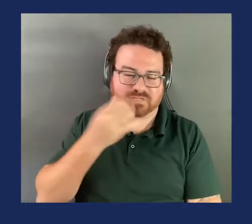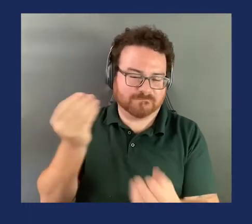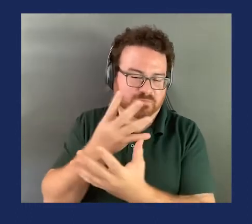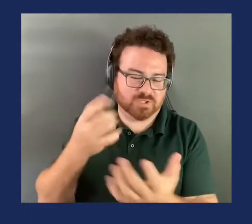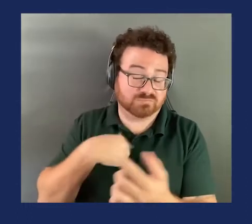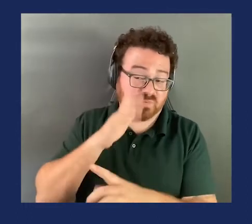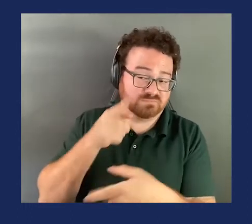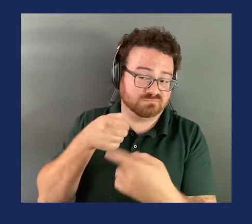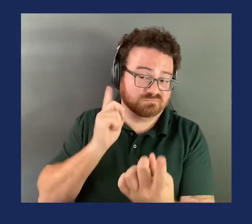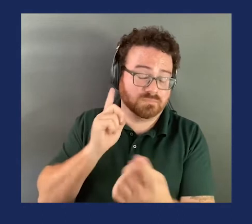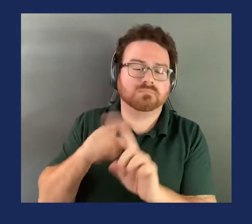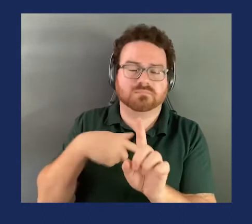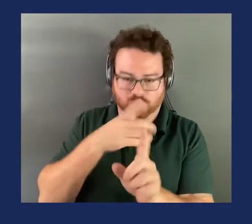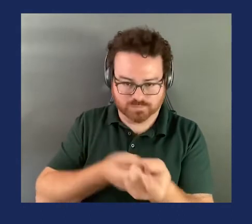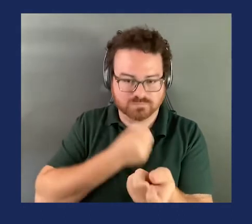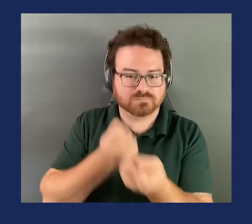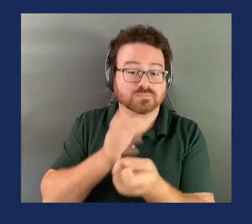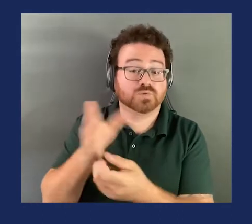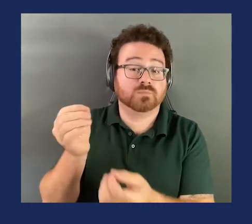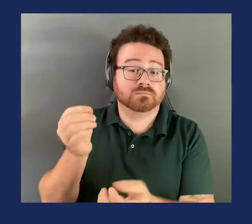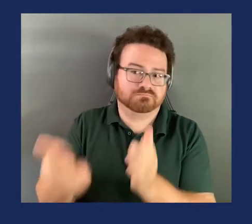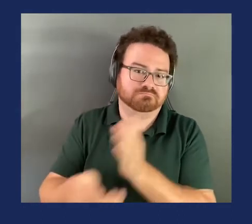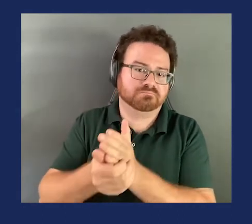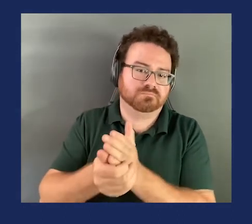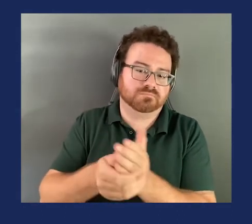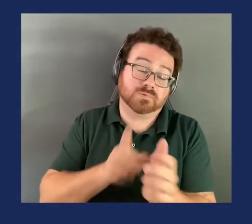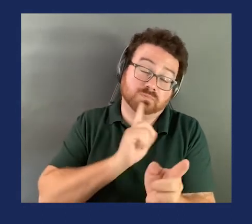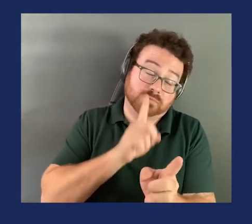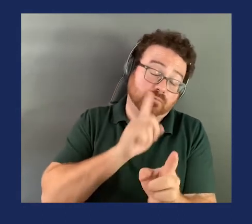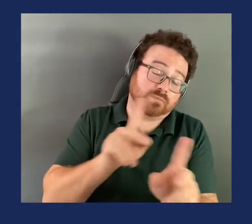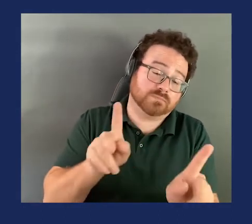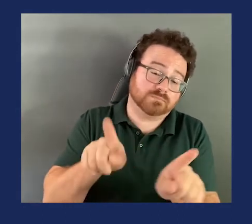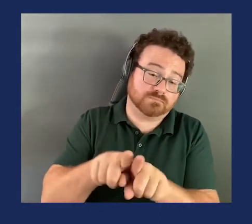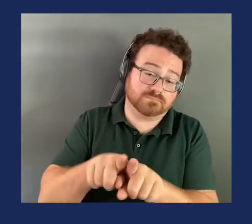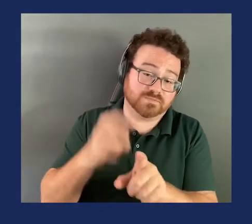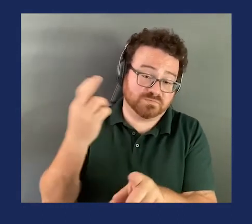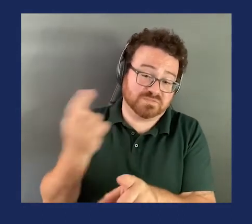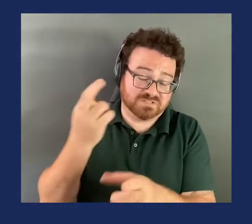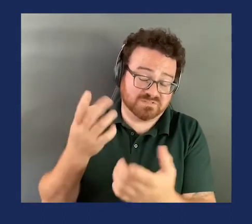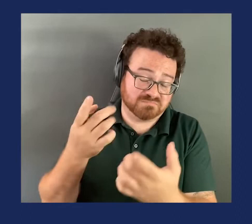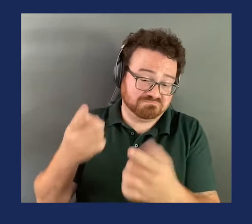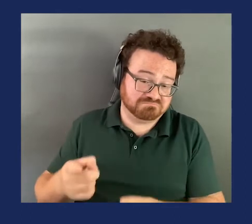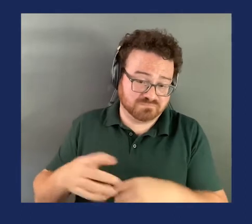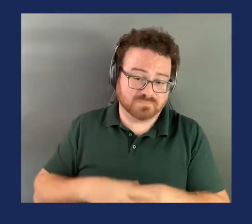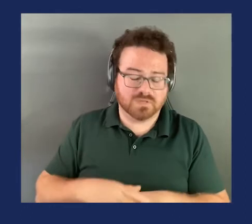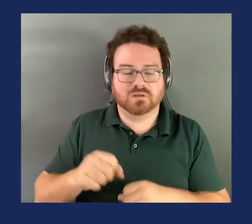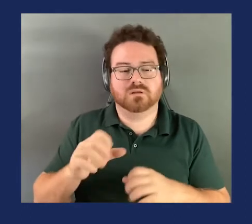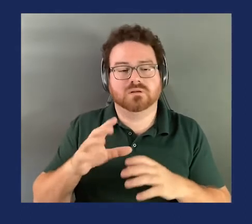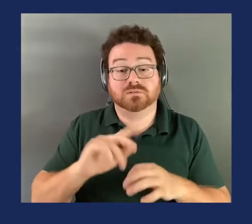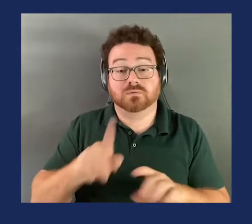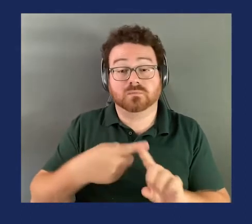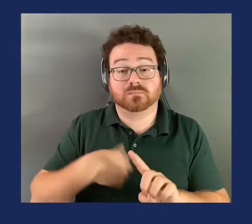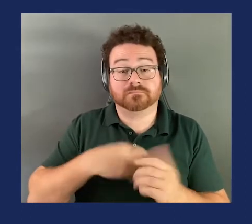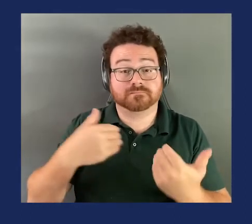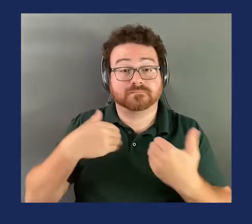going to support your amendment for really the same reasons as it turns out. When we do have associated